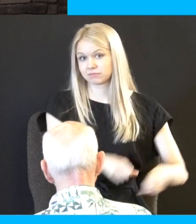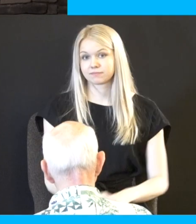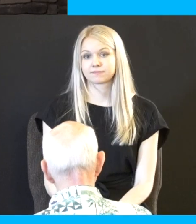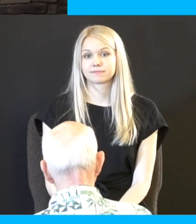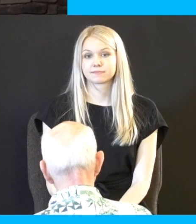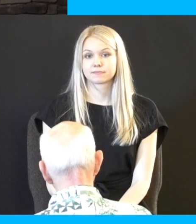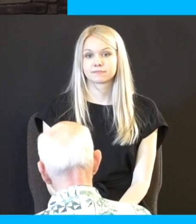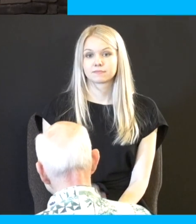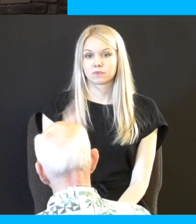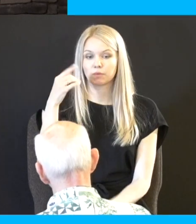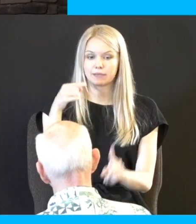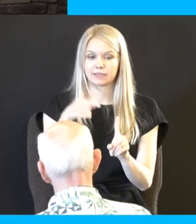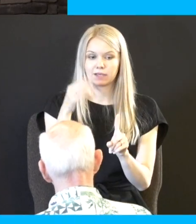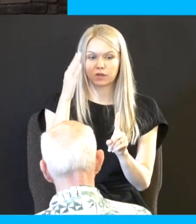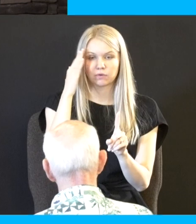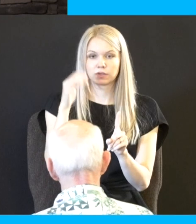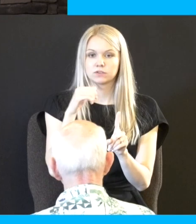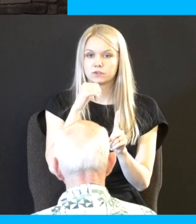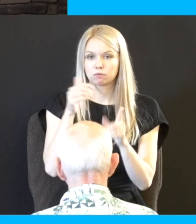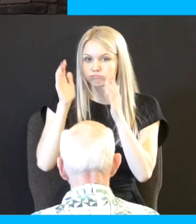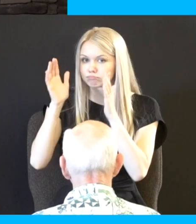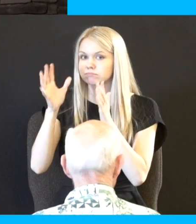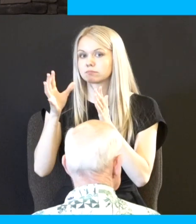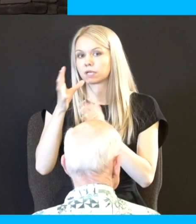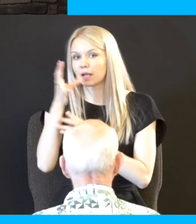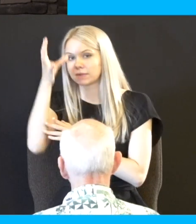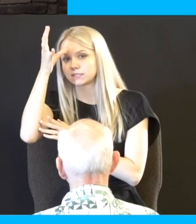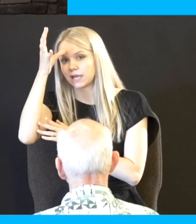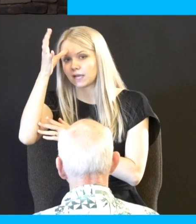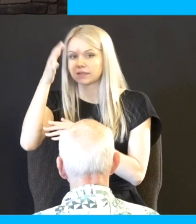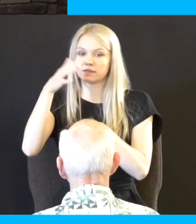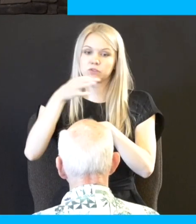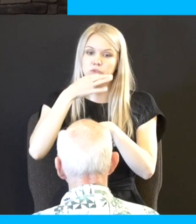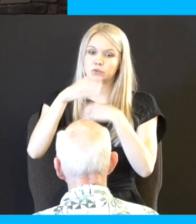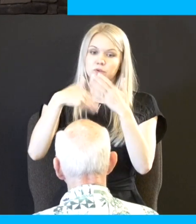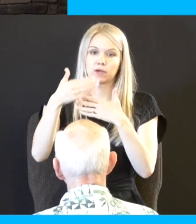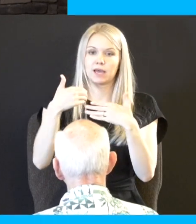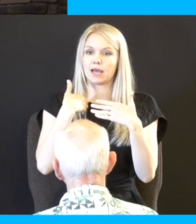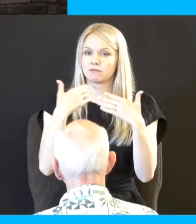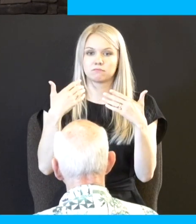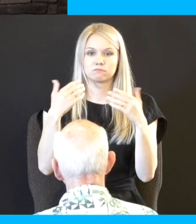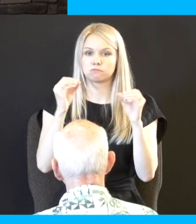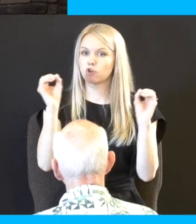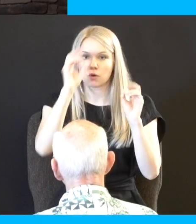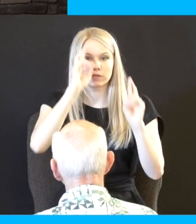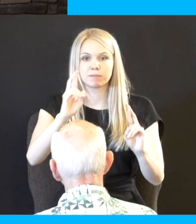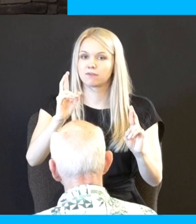because they know if you won't listen to the parental authority it's only a matter of time until you have no restraint and no authority and you will be a danger to the community in